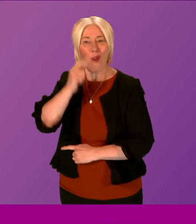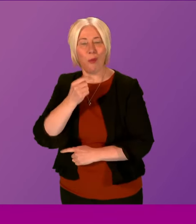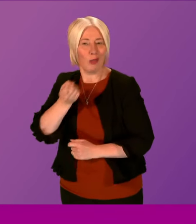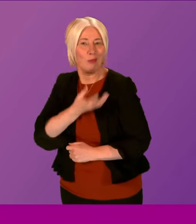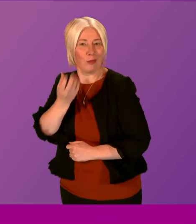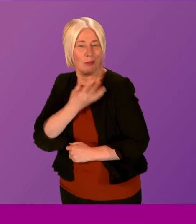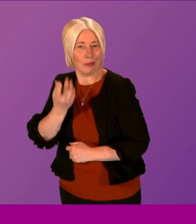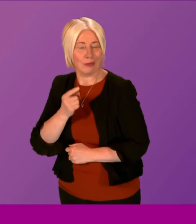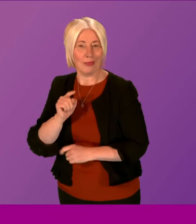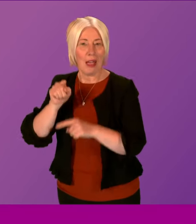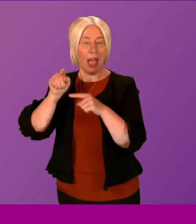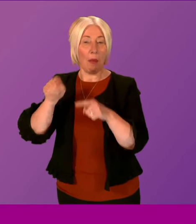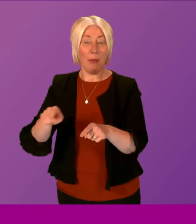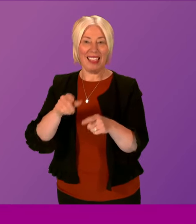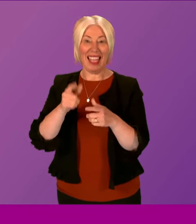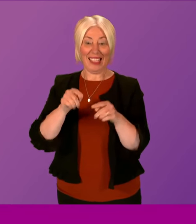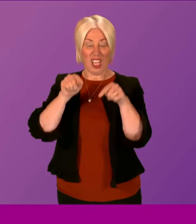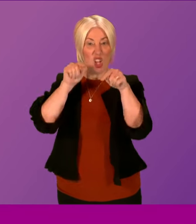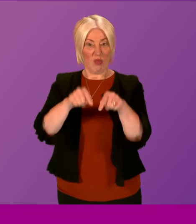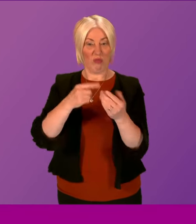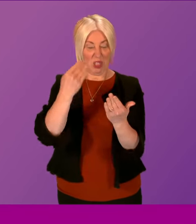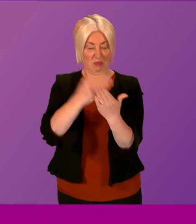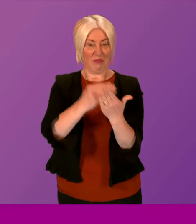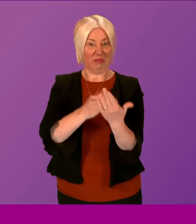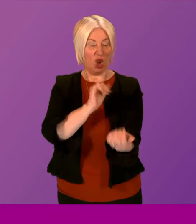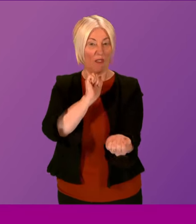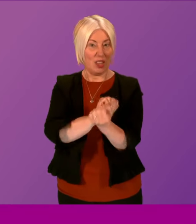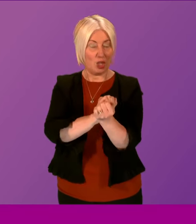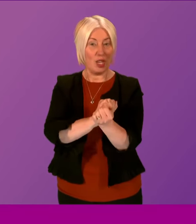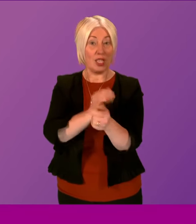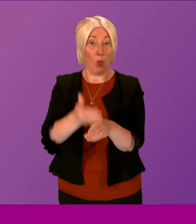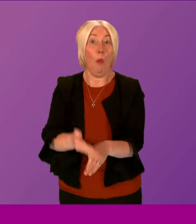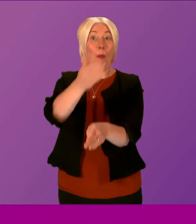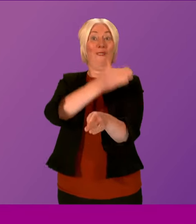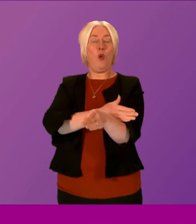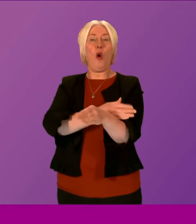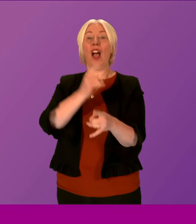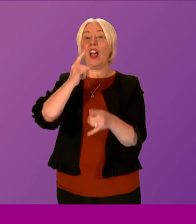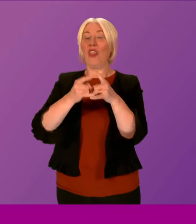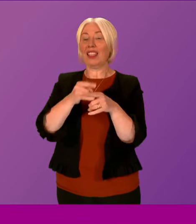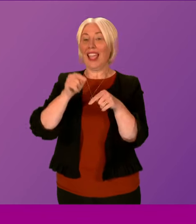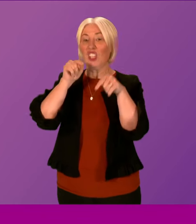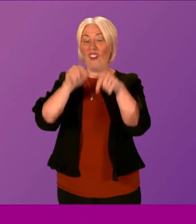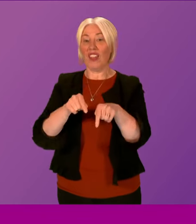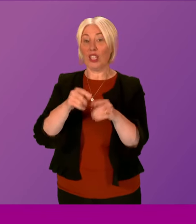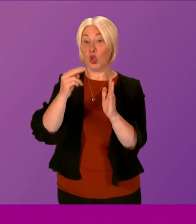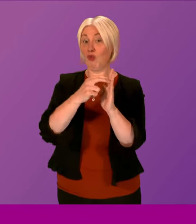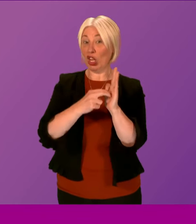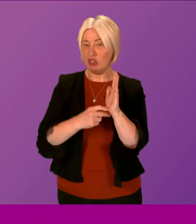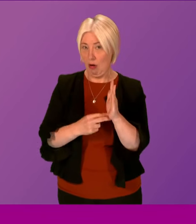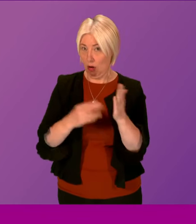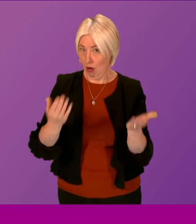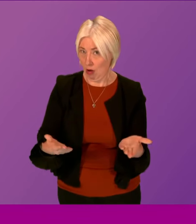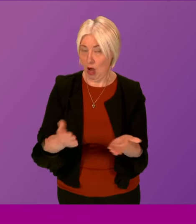predated the creation of the Sex Offenders Register. It's clearly a very serious issue which potentially